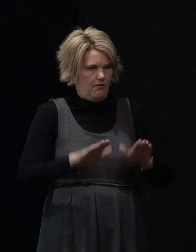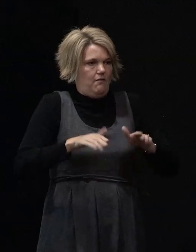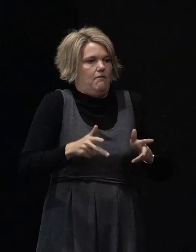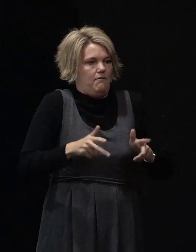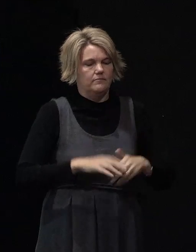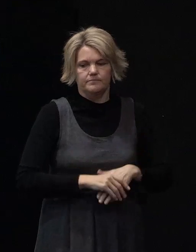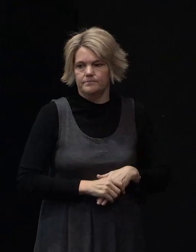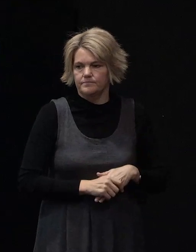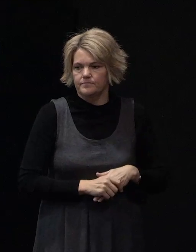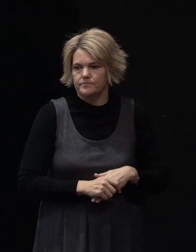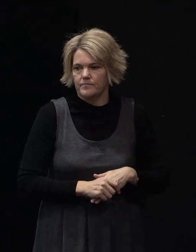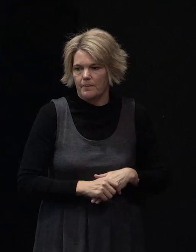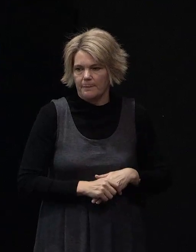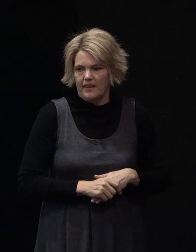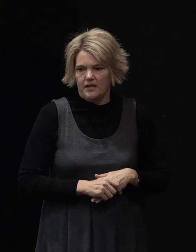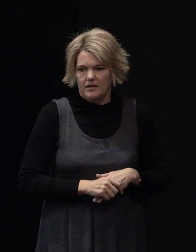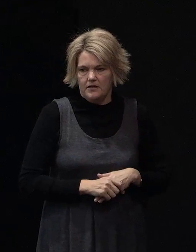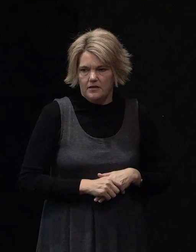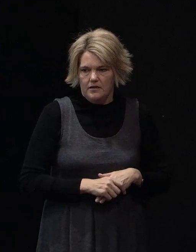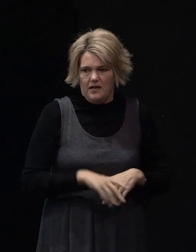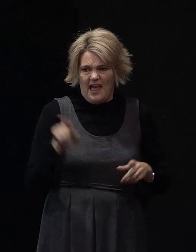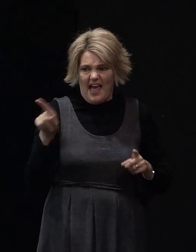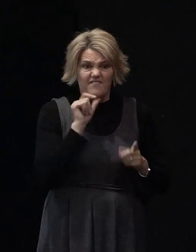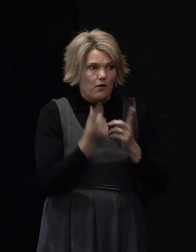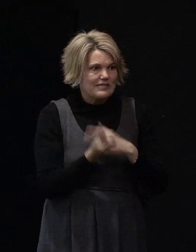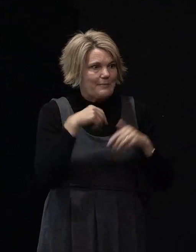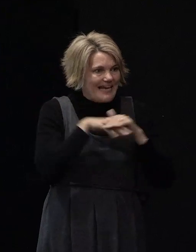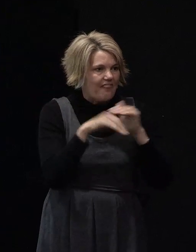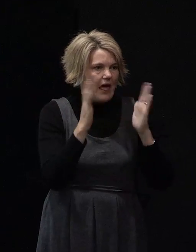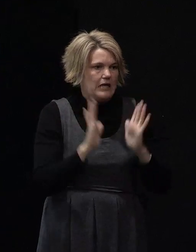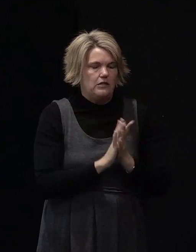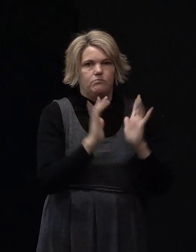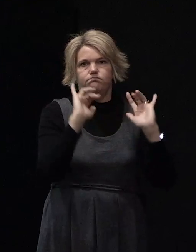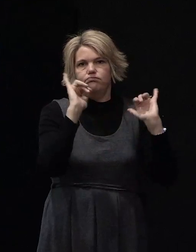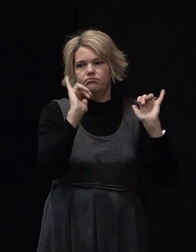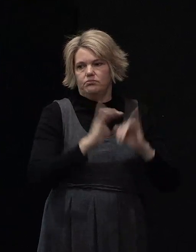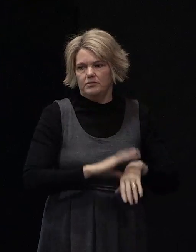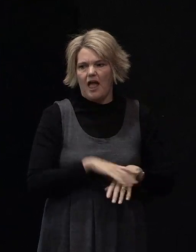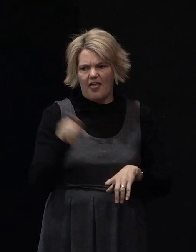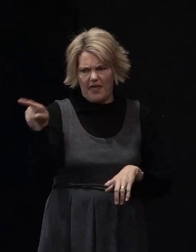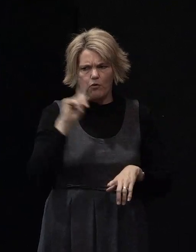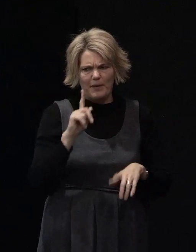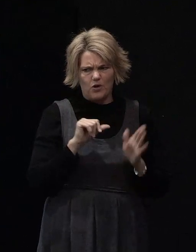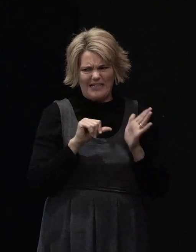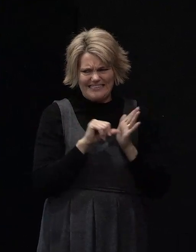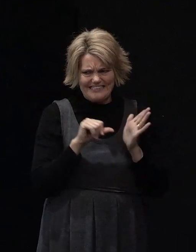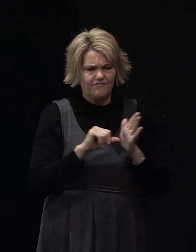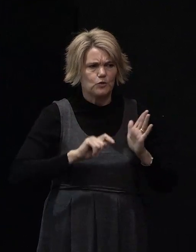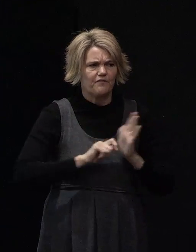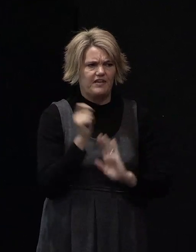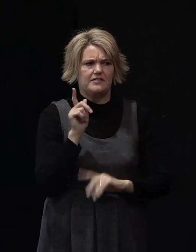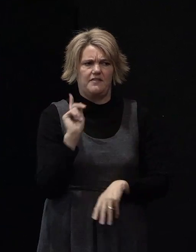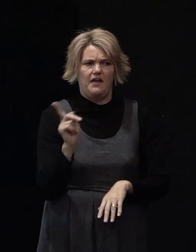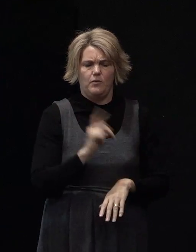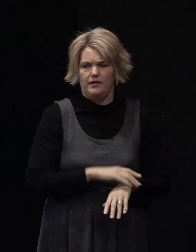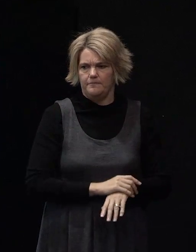it'd be fairly nasty if you were experiencing that inside and it's going to be quite a little tricky enterprise to fix that one. But this is one